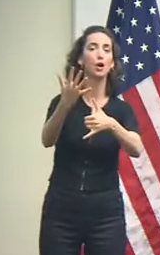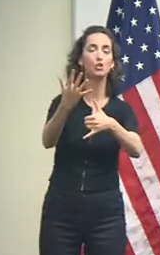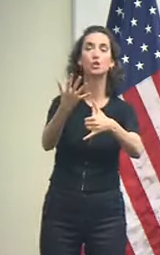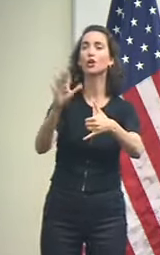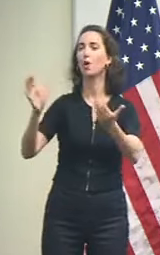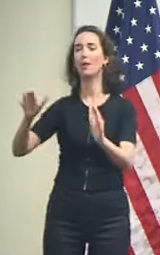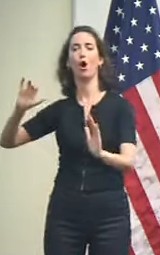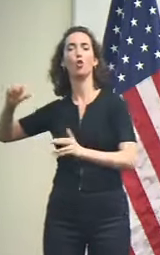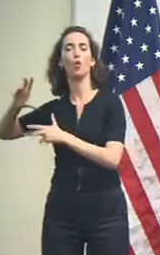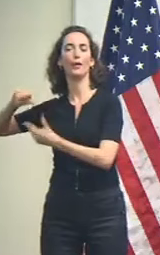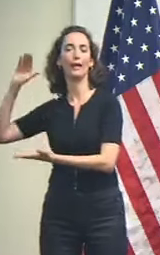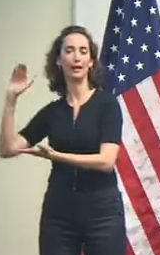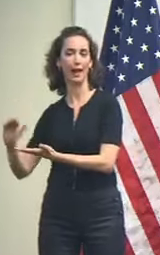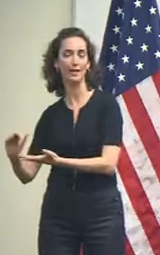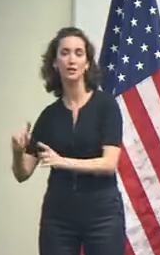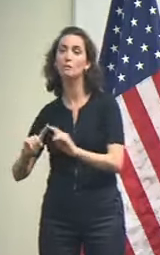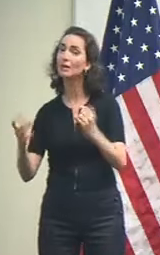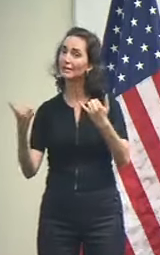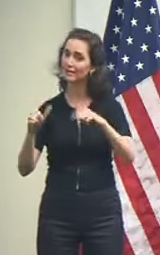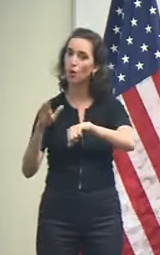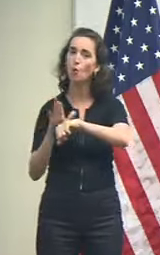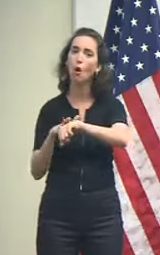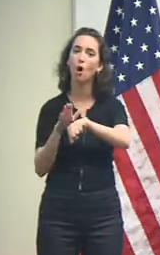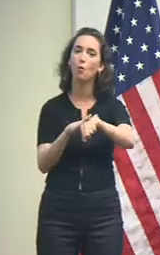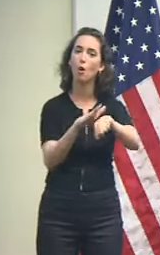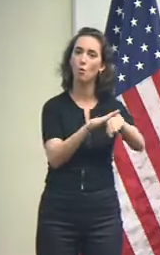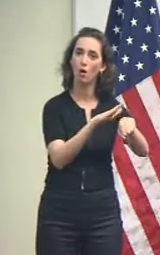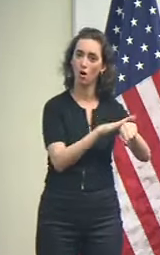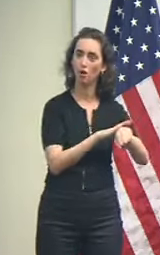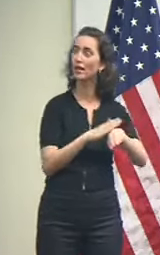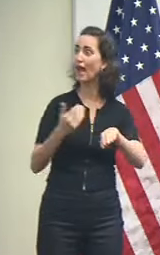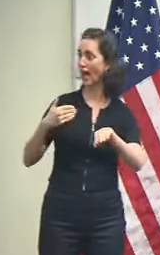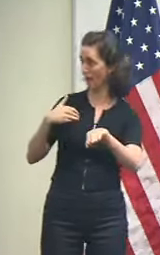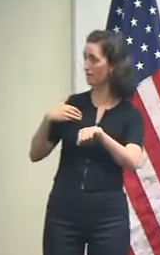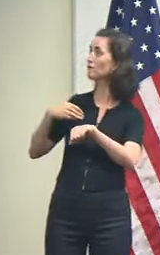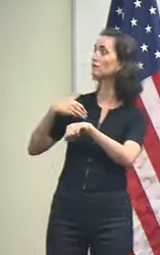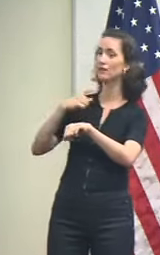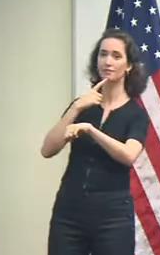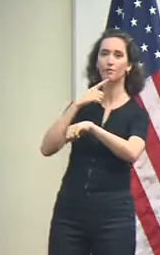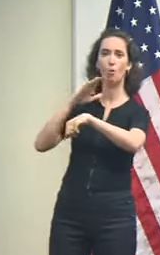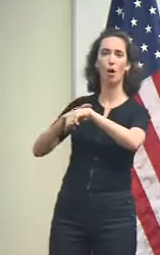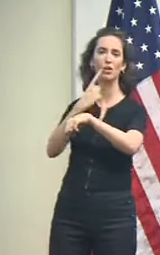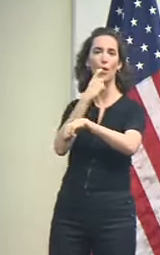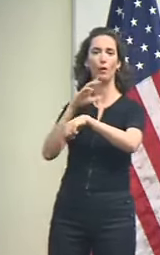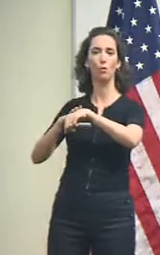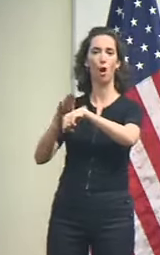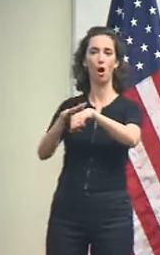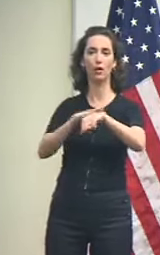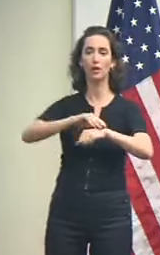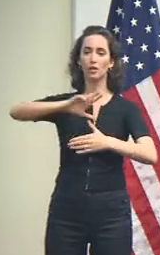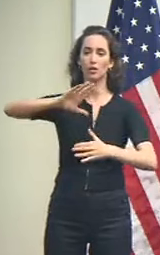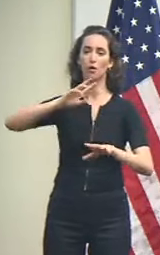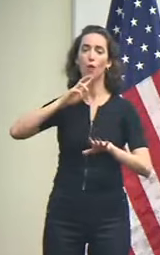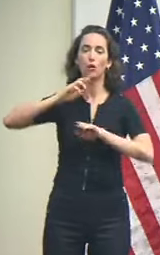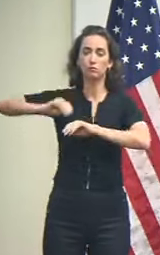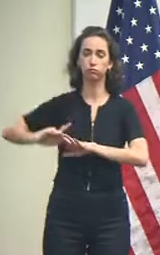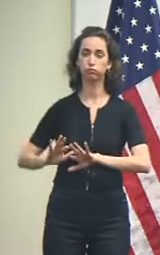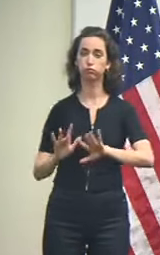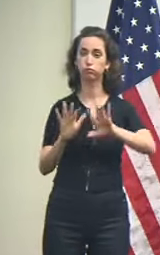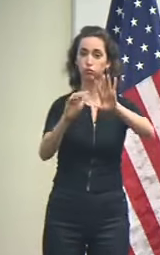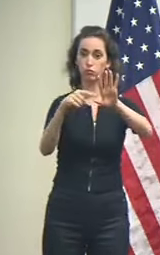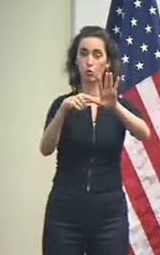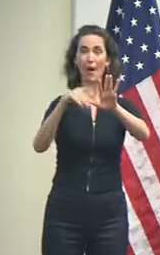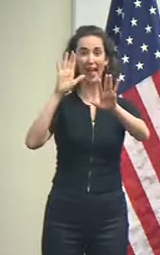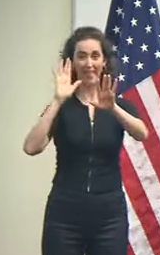storm surge warning, which we do, by definition that means that it's life-threatening. So it's to be taken seriously.